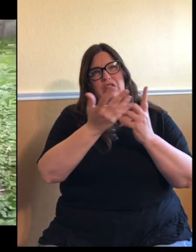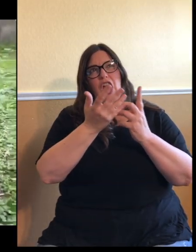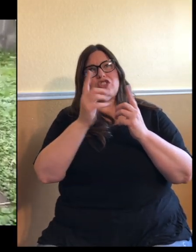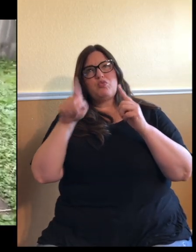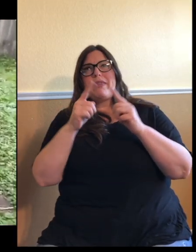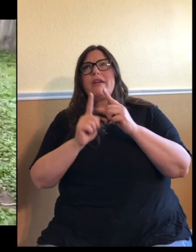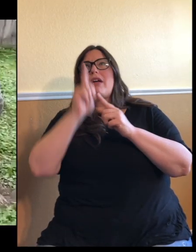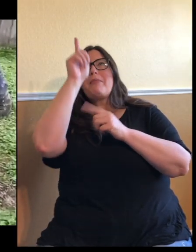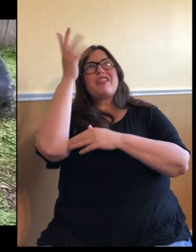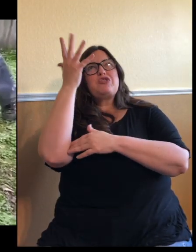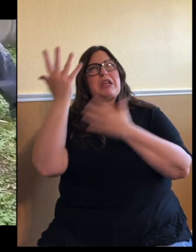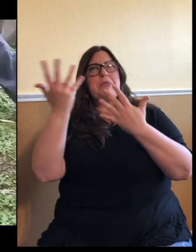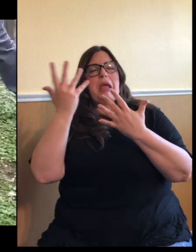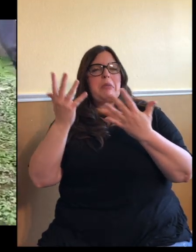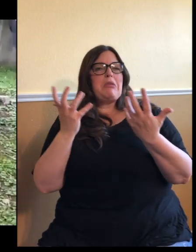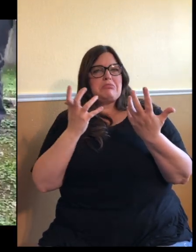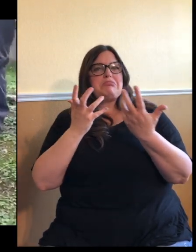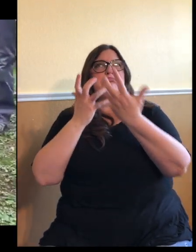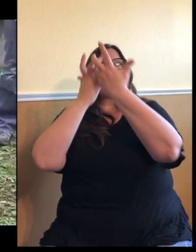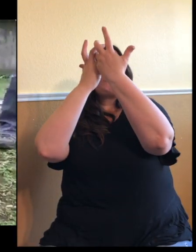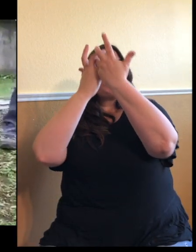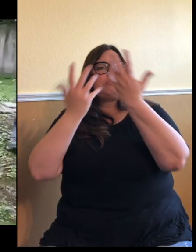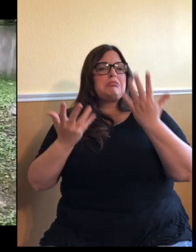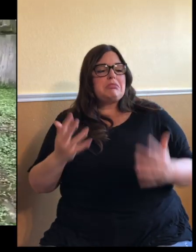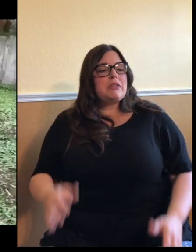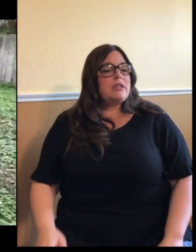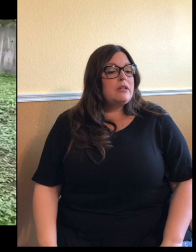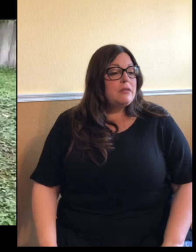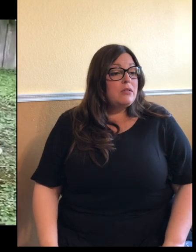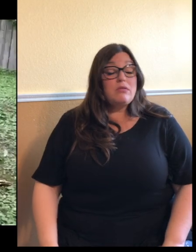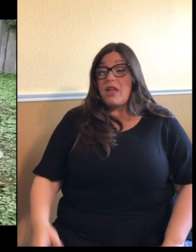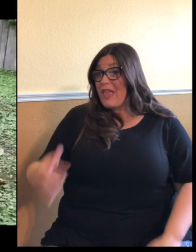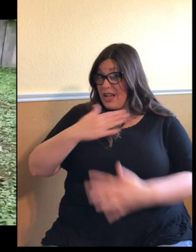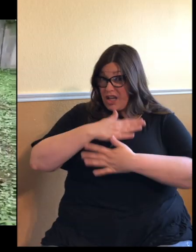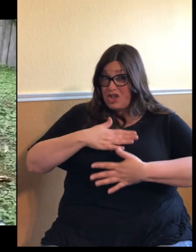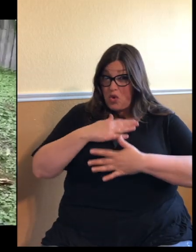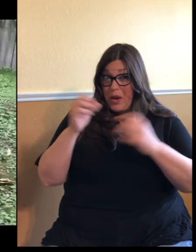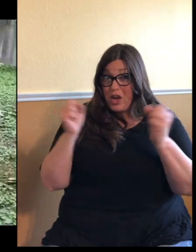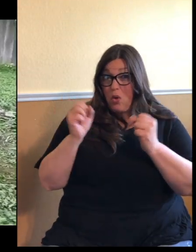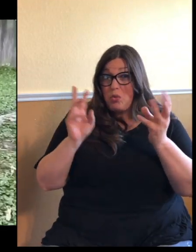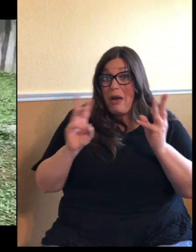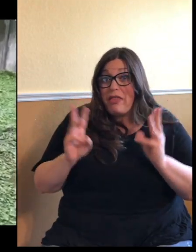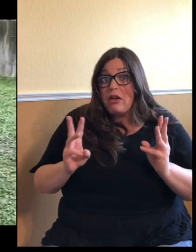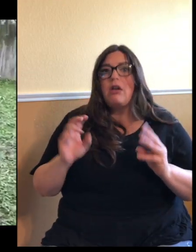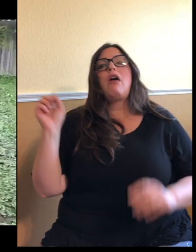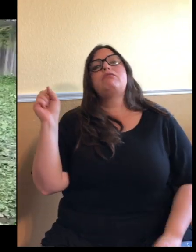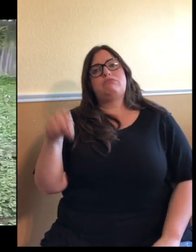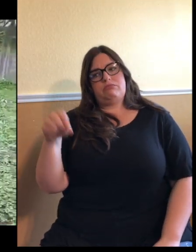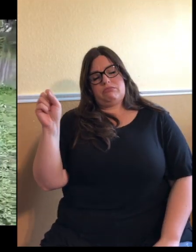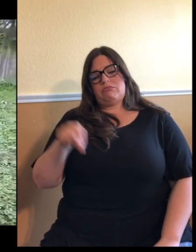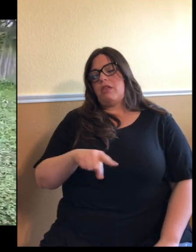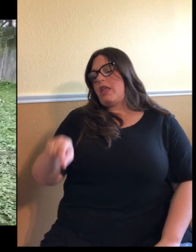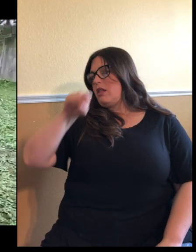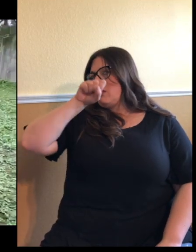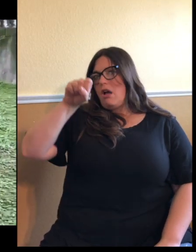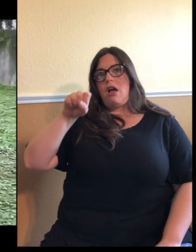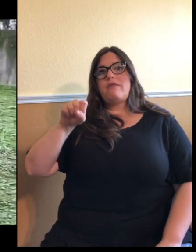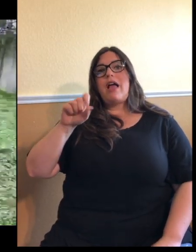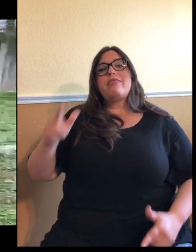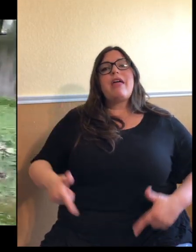the trees. Do they like, uh, cold weather? They love cold weather. These guys are, live in the mountains of China, you know, in the